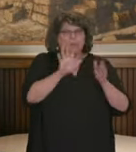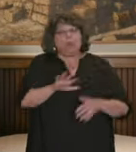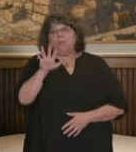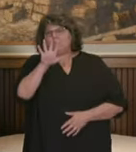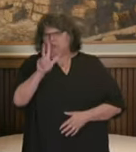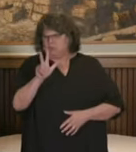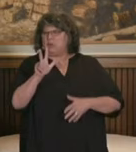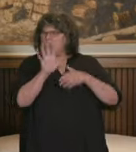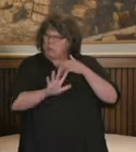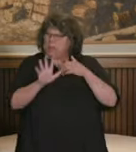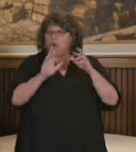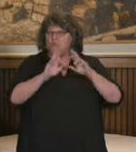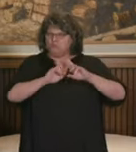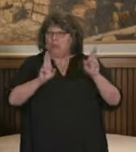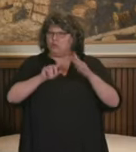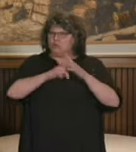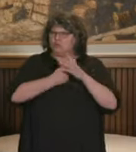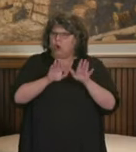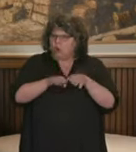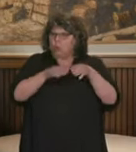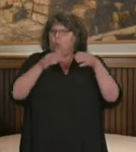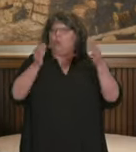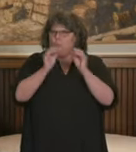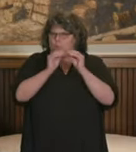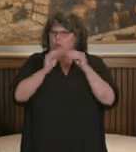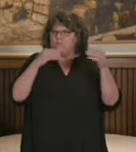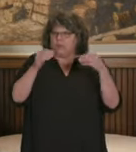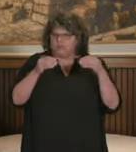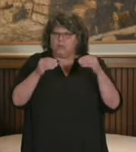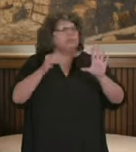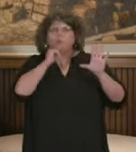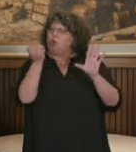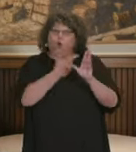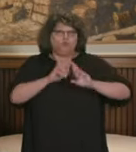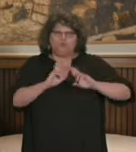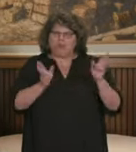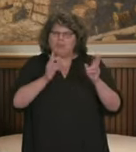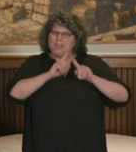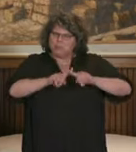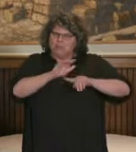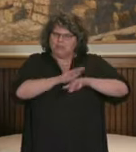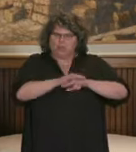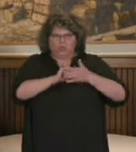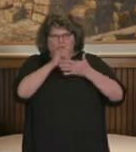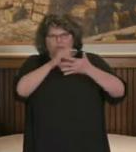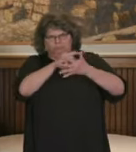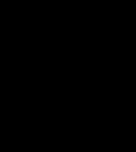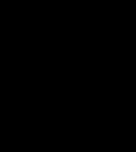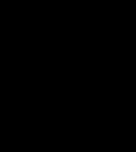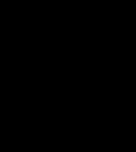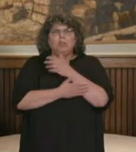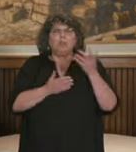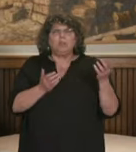everyone will move into this phase, and that eligibility is conditioned on the criteria that we're putting out.